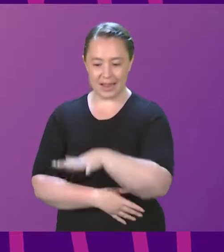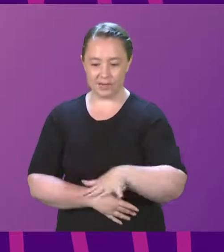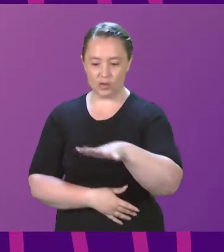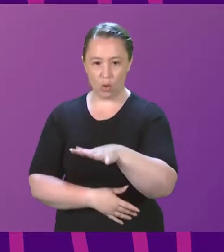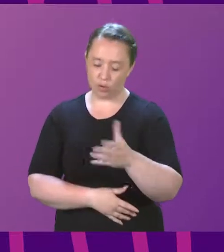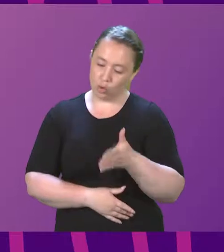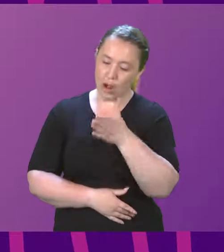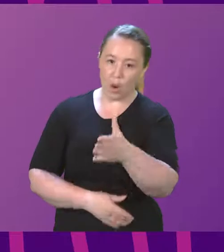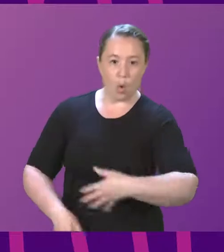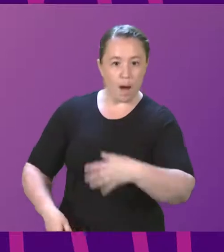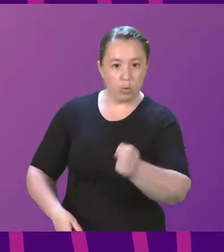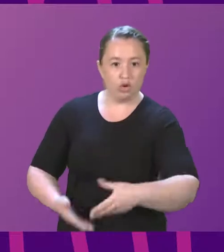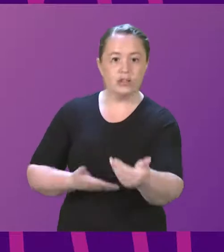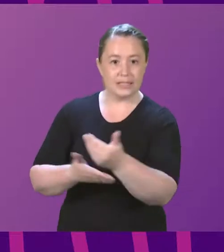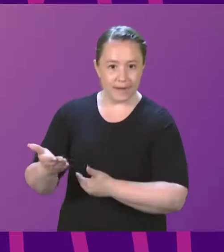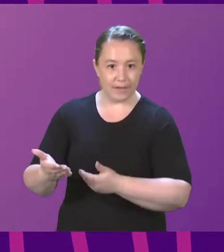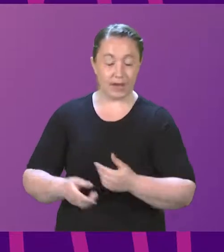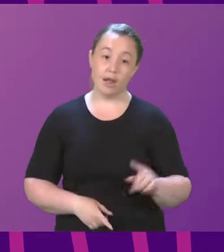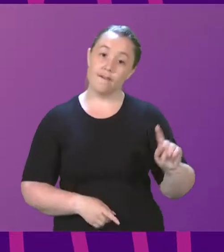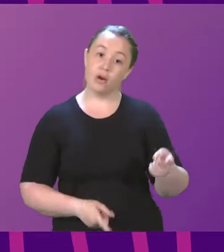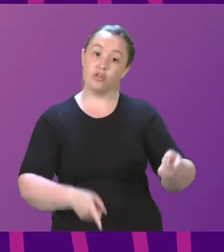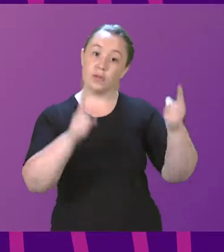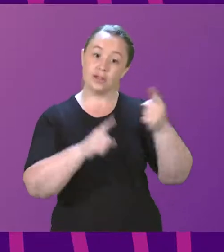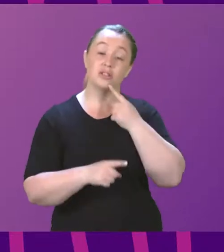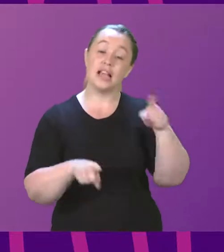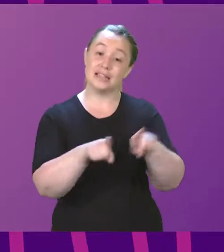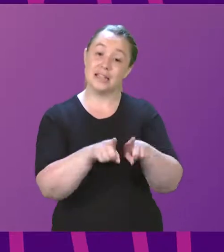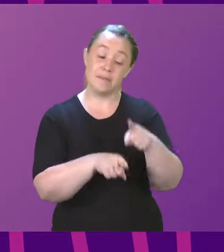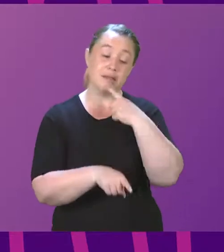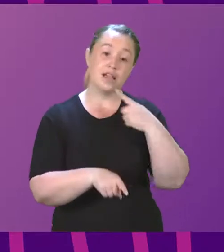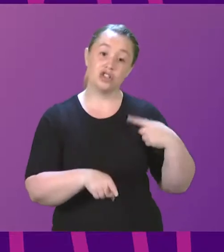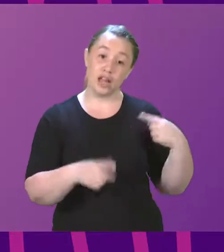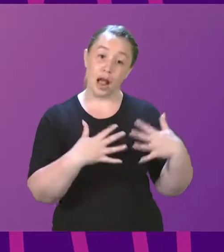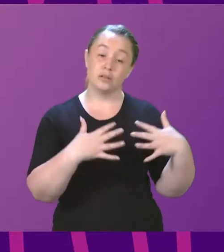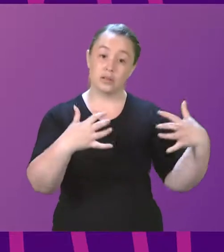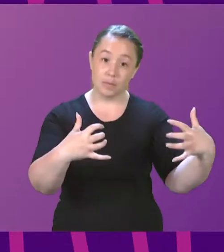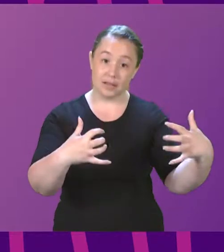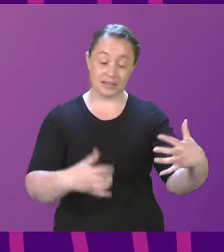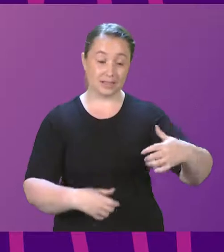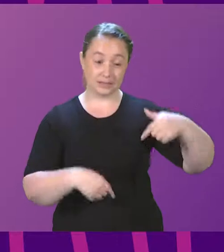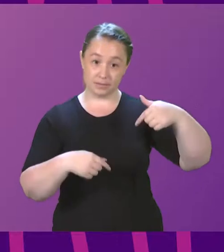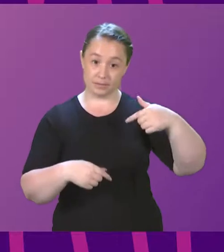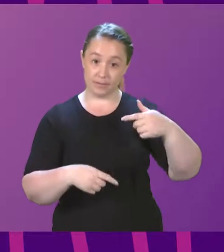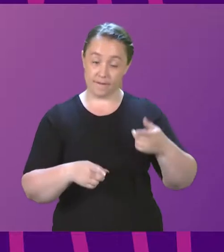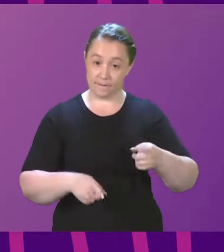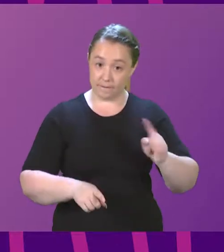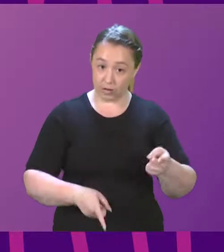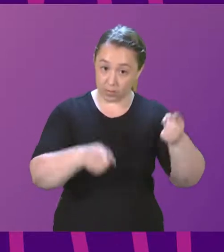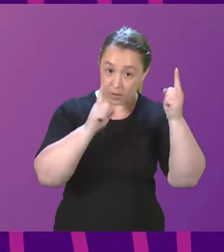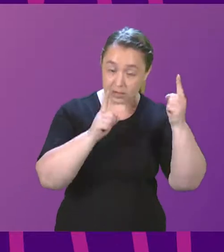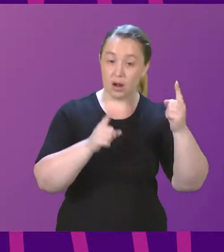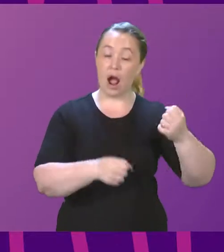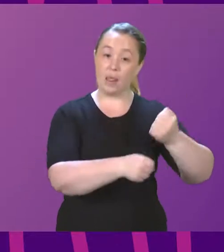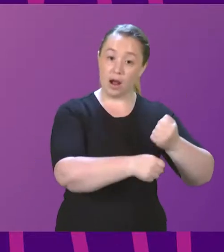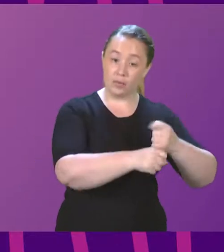The First Minister reiterated this at yesterday's summit and committed that she and the Scottish Government would meet local authorities